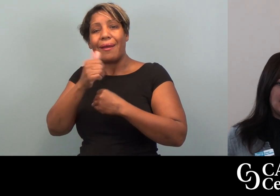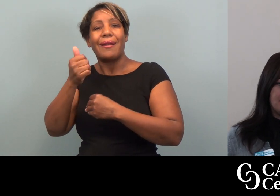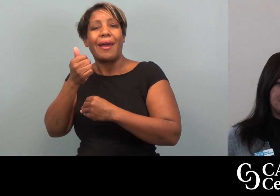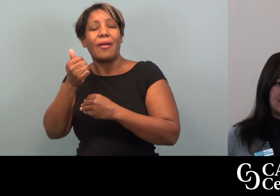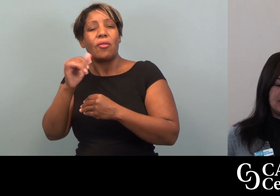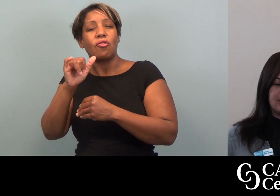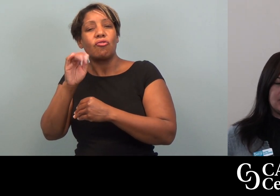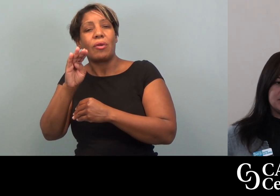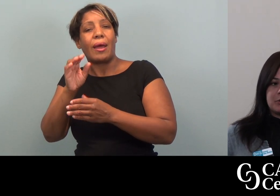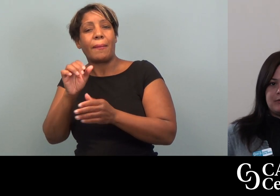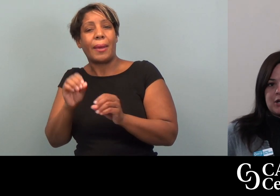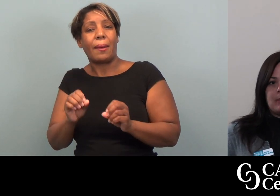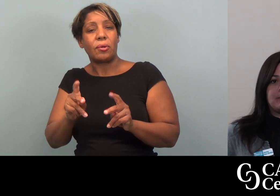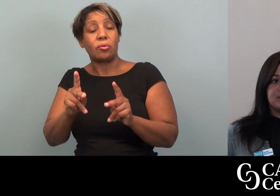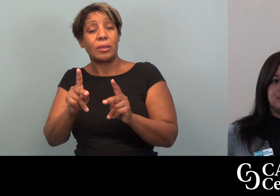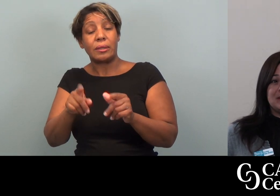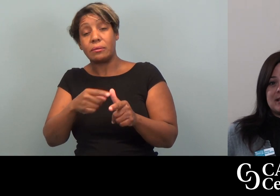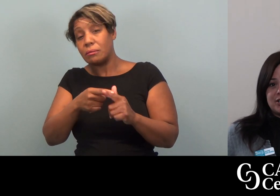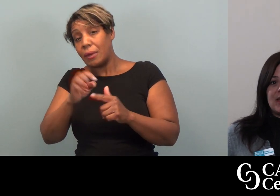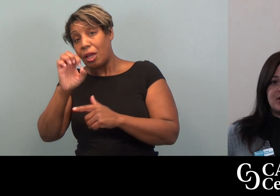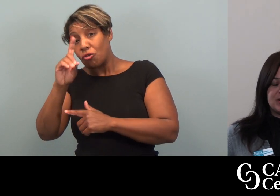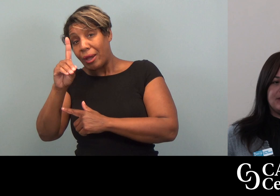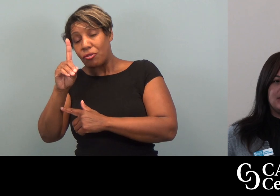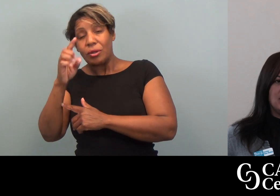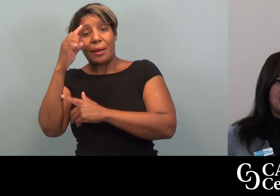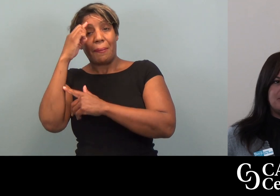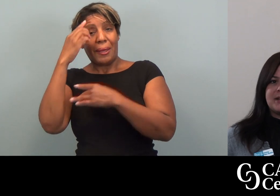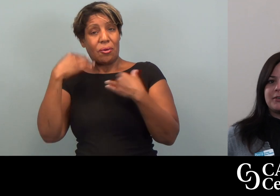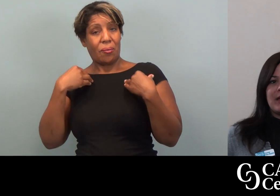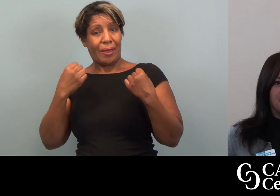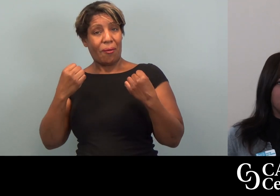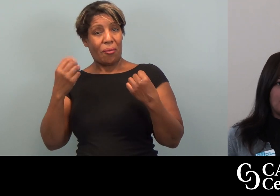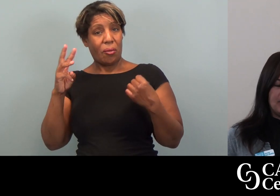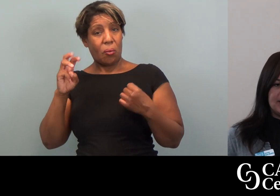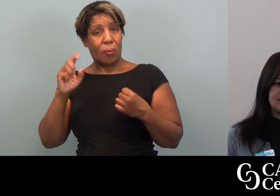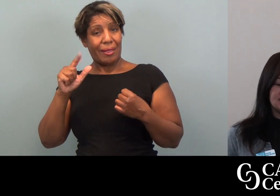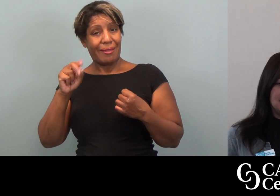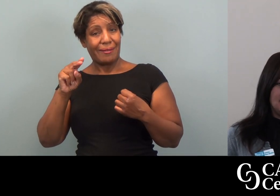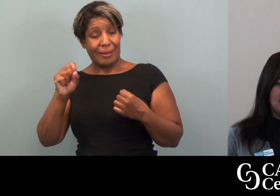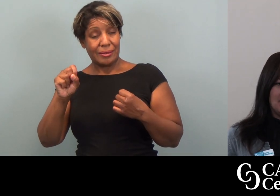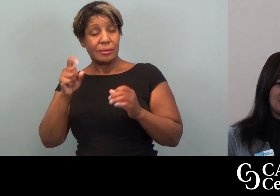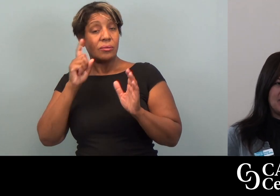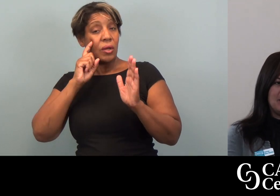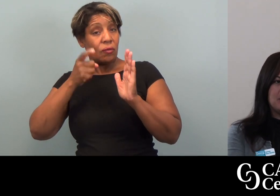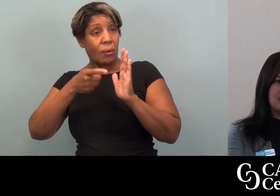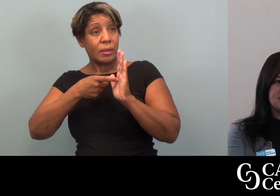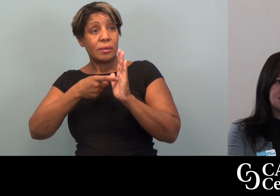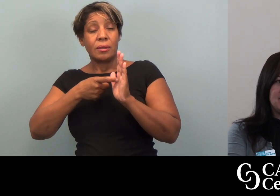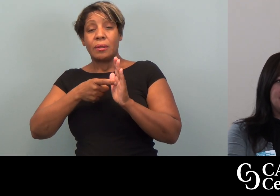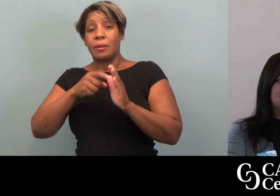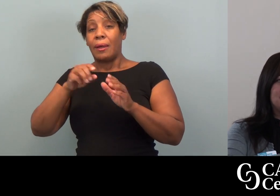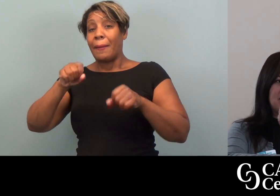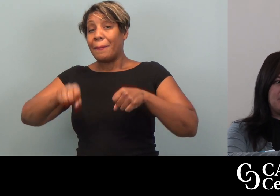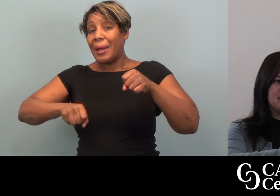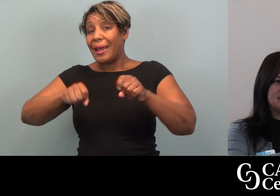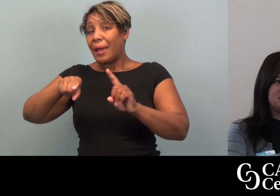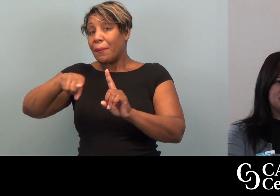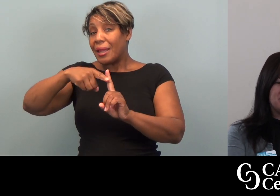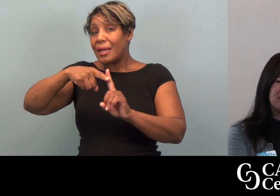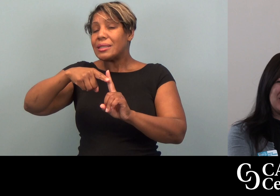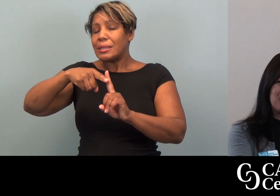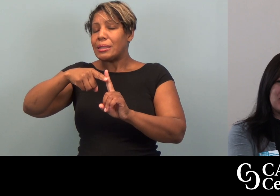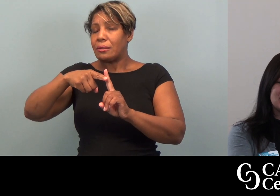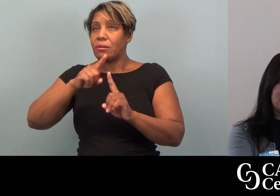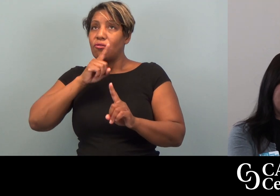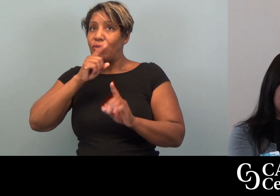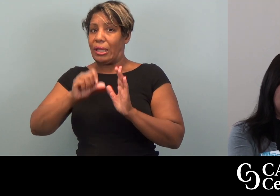and other sort of job opportunities, education, mental health, wellness. I think what we have seen Bike Plus do